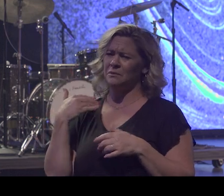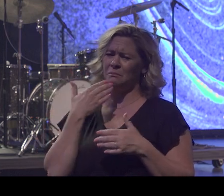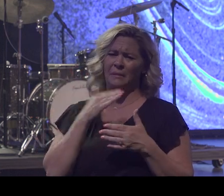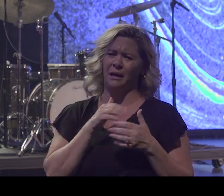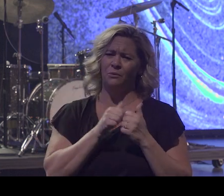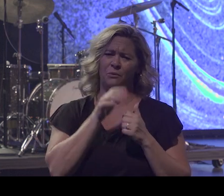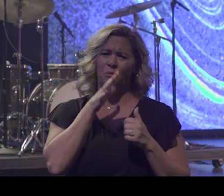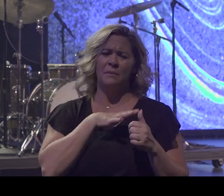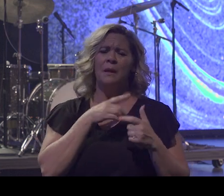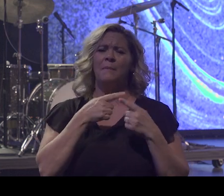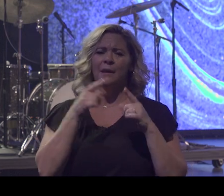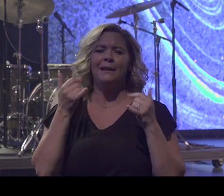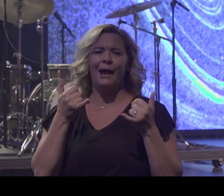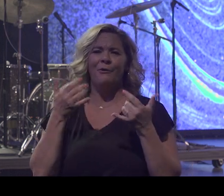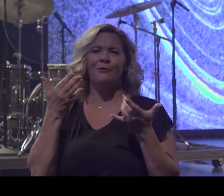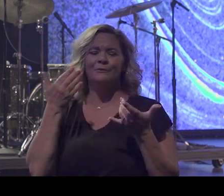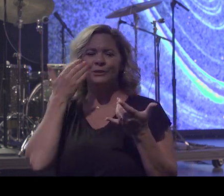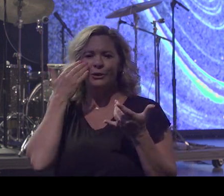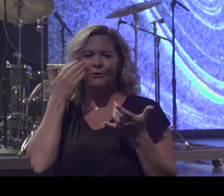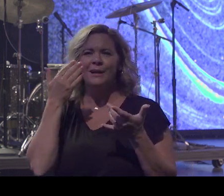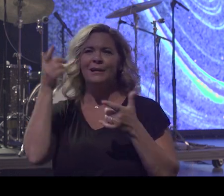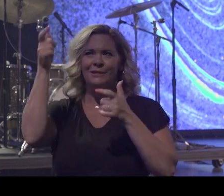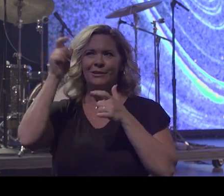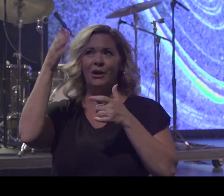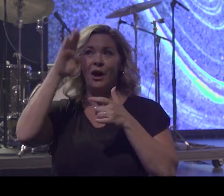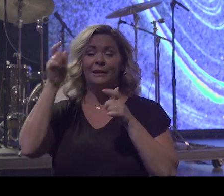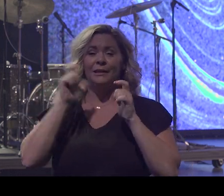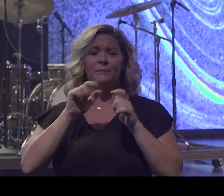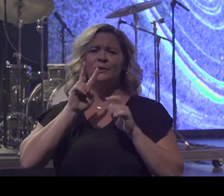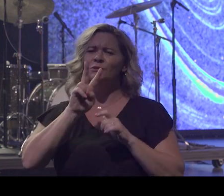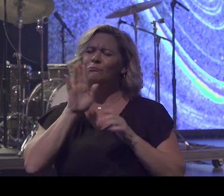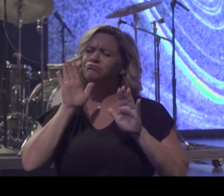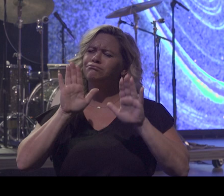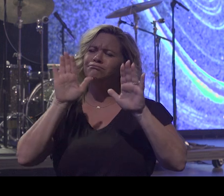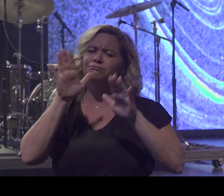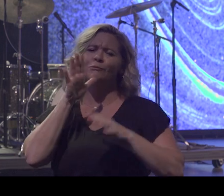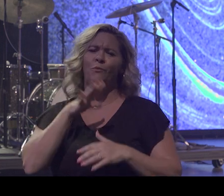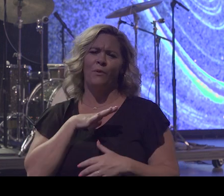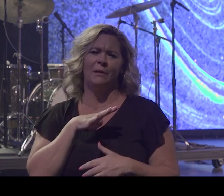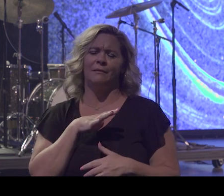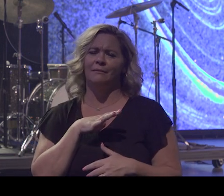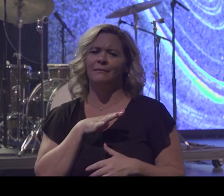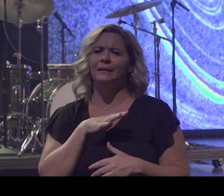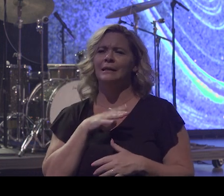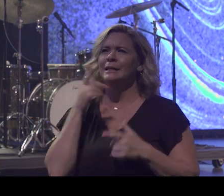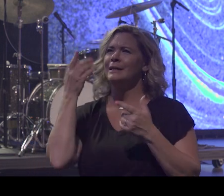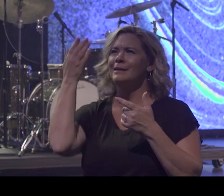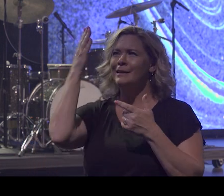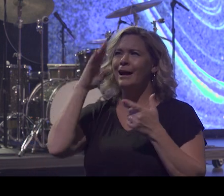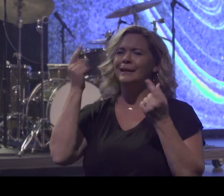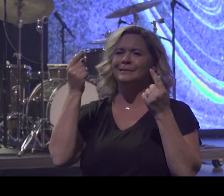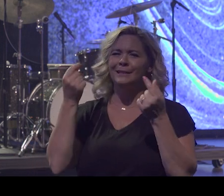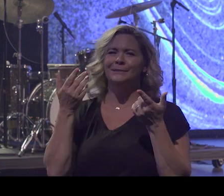I just love him when you get to know him. know, he just, I mean, he just, he does some things in your life